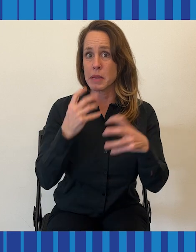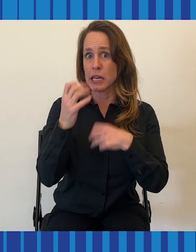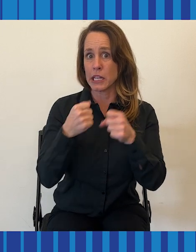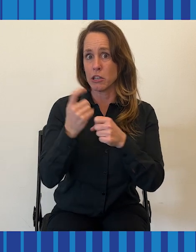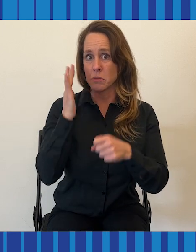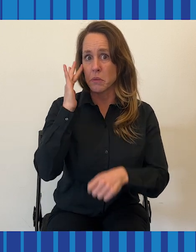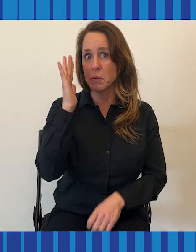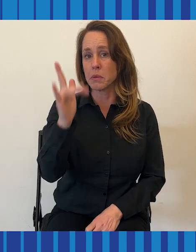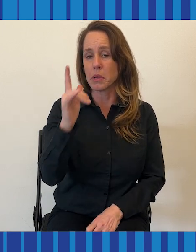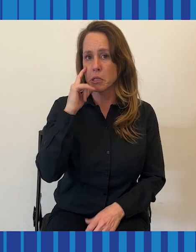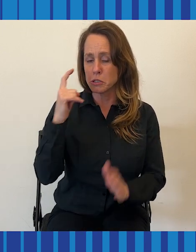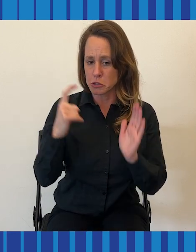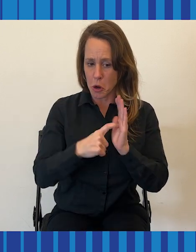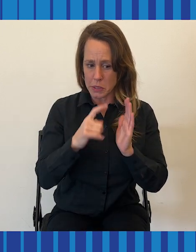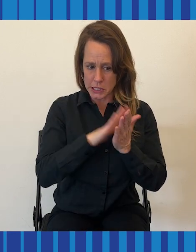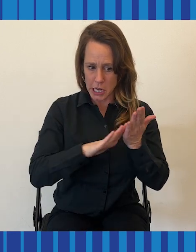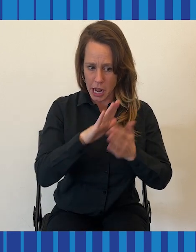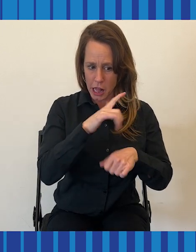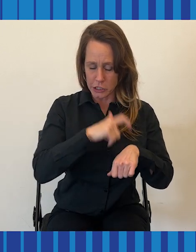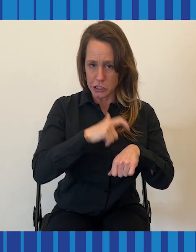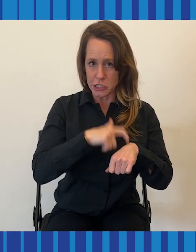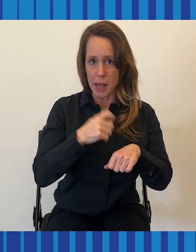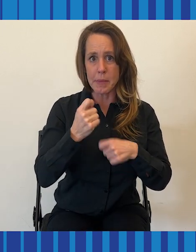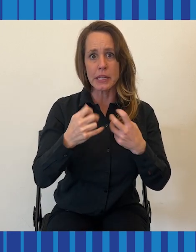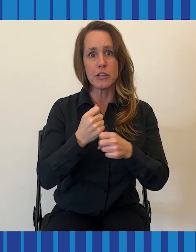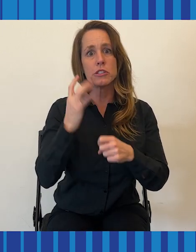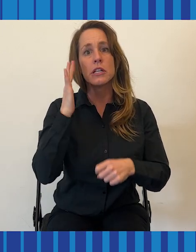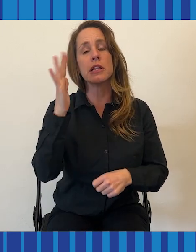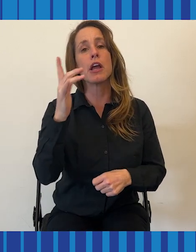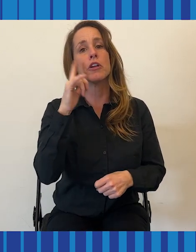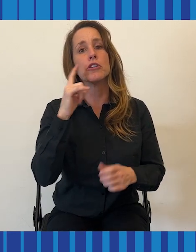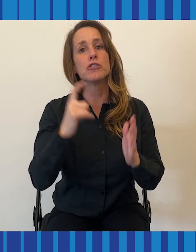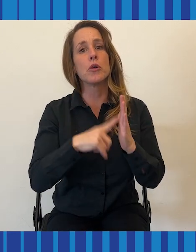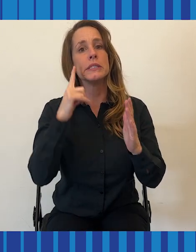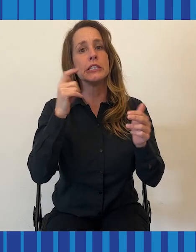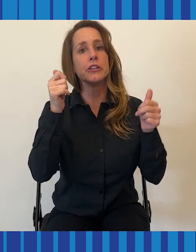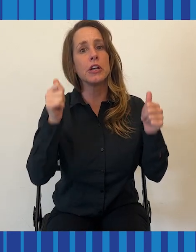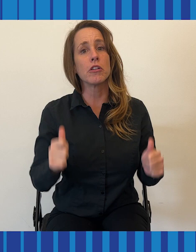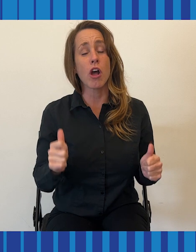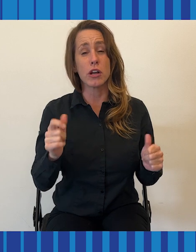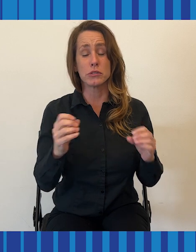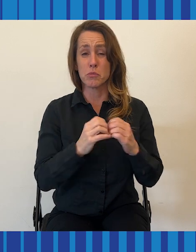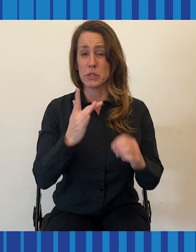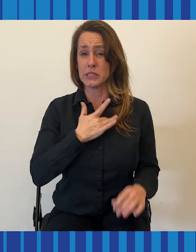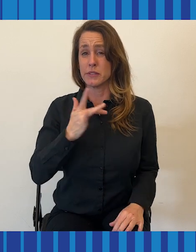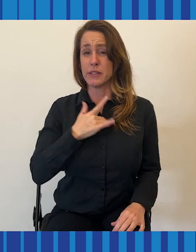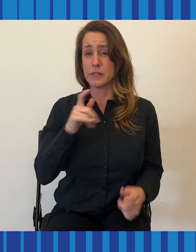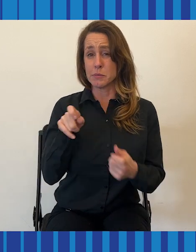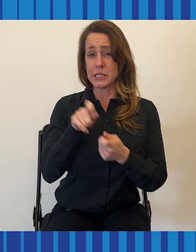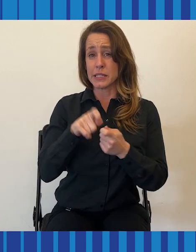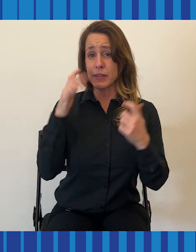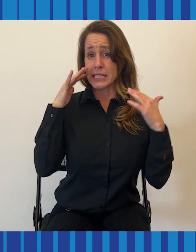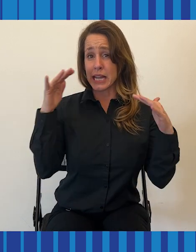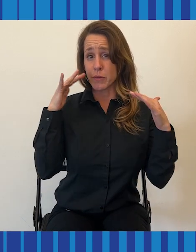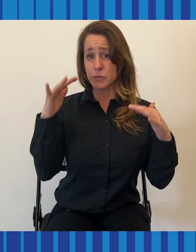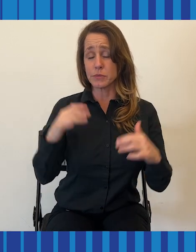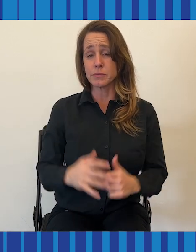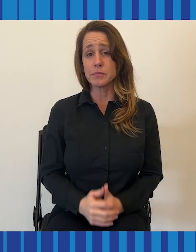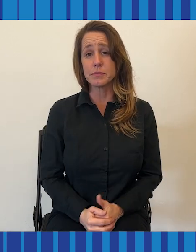Decades after she first noticed her tinnitus in college, Cheryl was diagnosed with hearing loss that includes sensitivity to certain sounds.